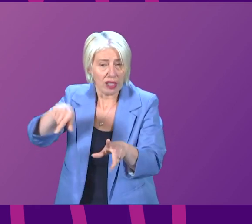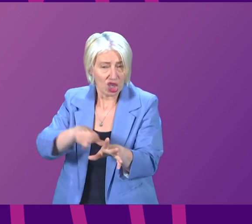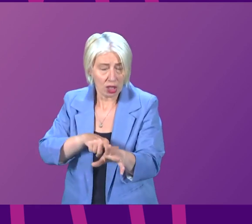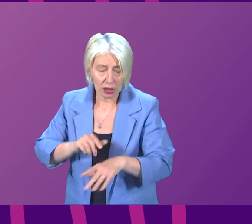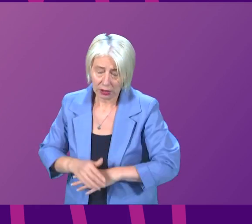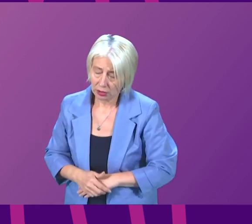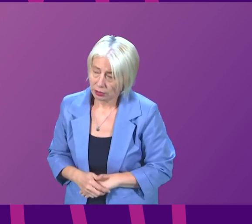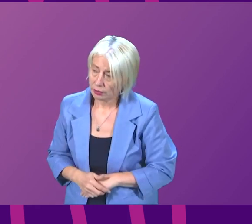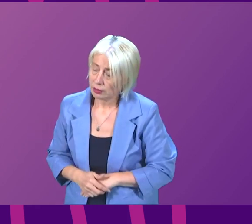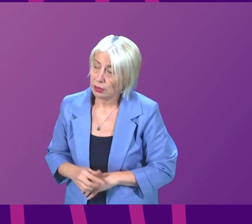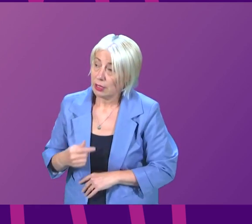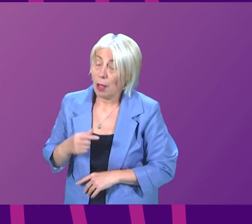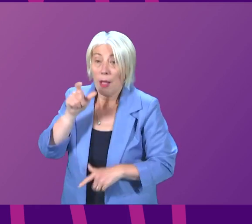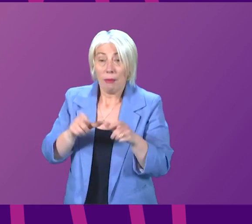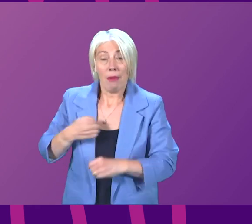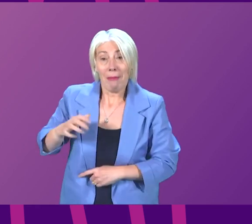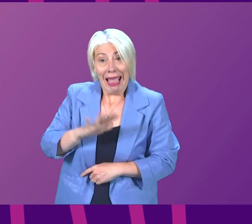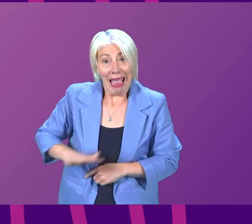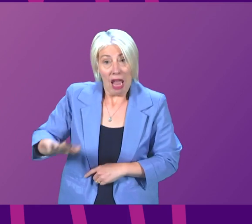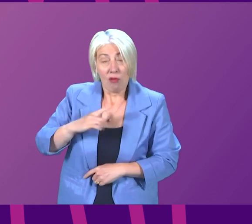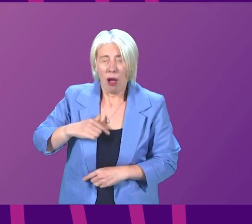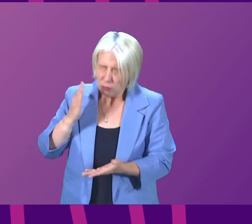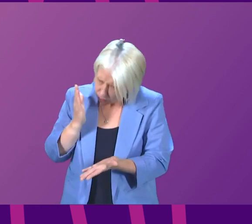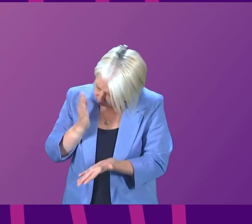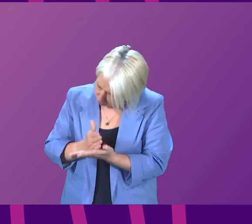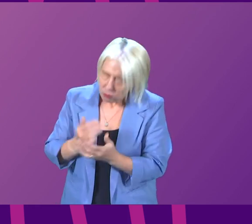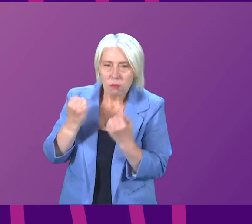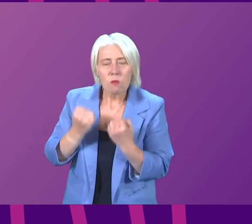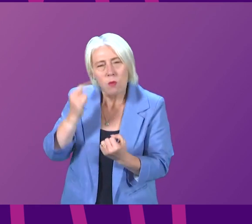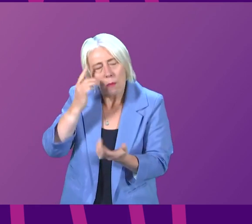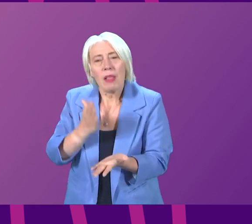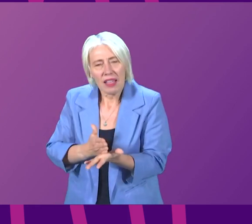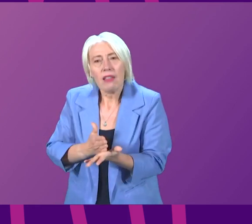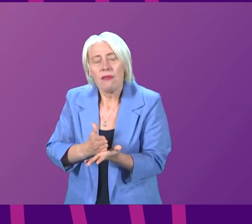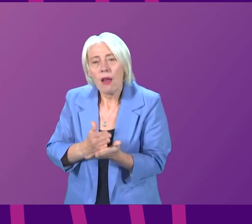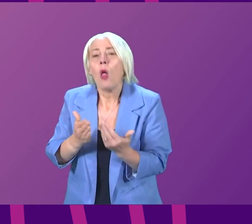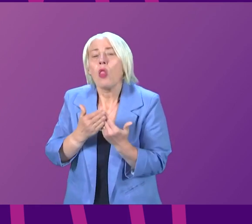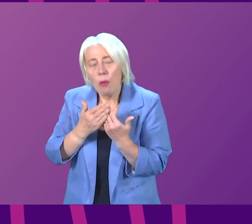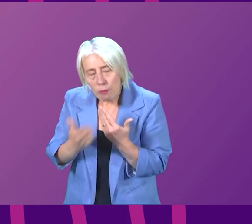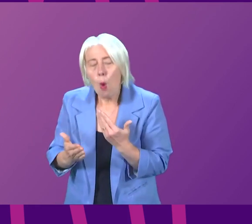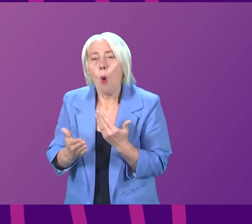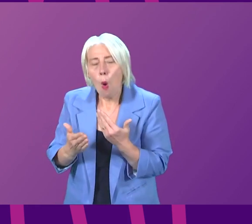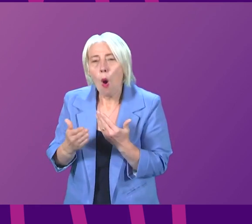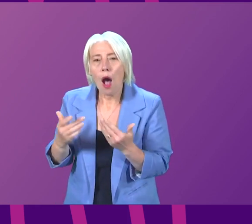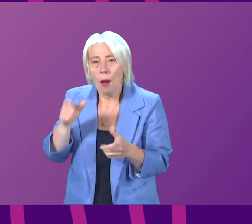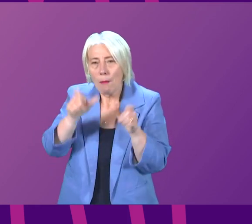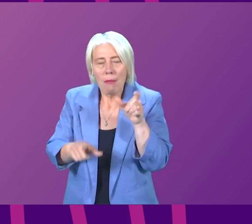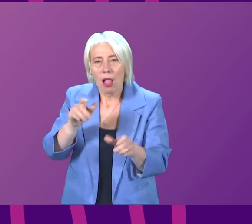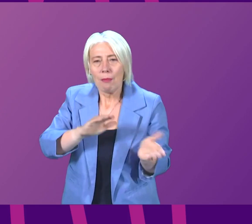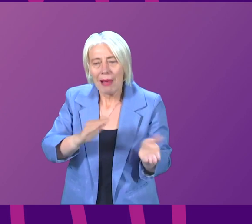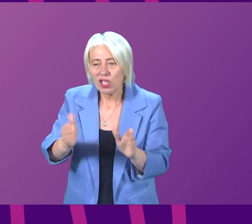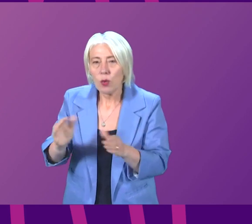that my constituents believe they sincerely believe that more lives are lost on single carriageway sections